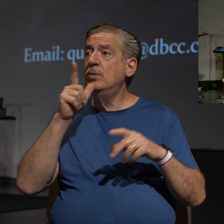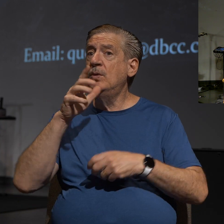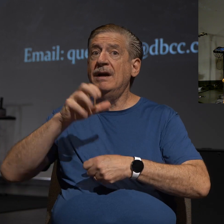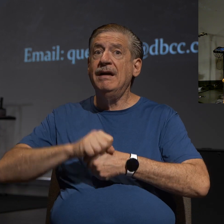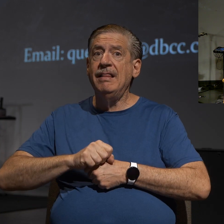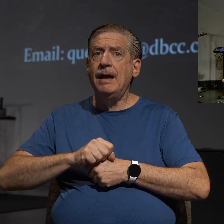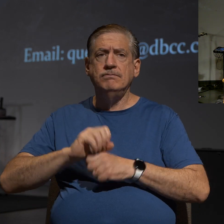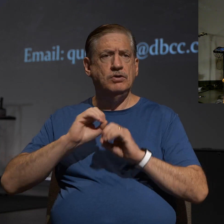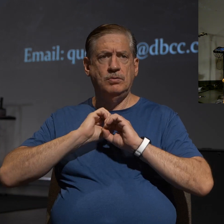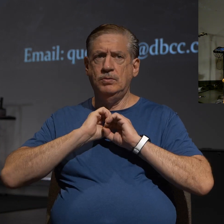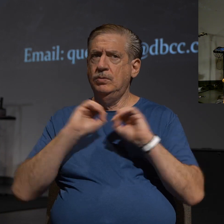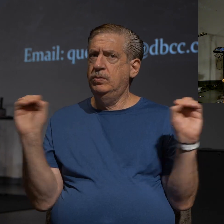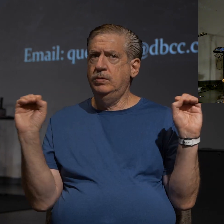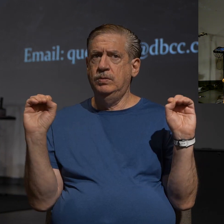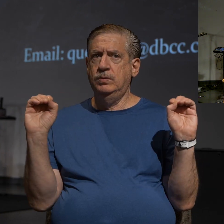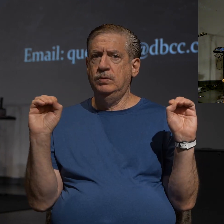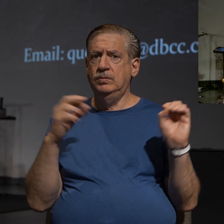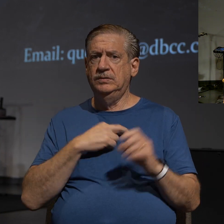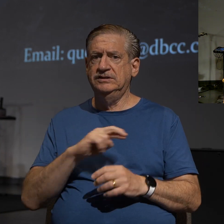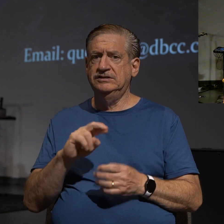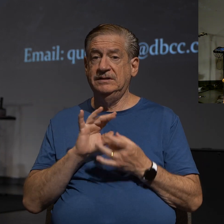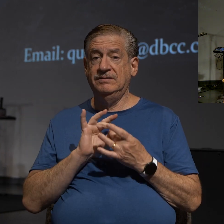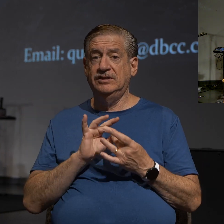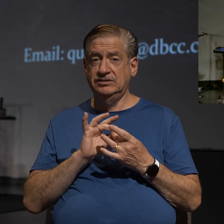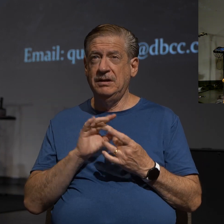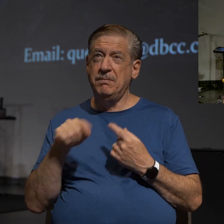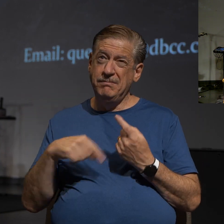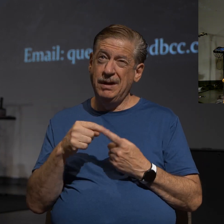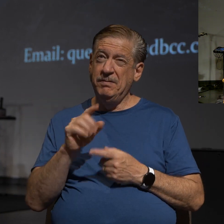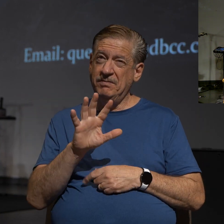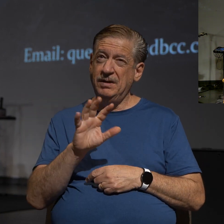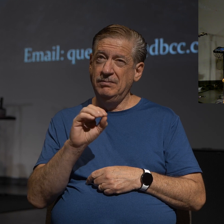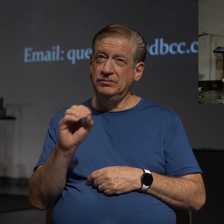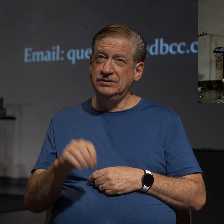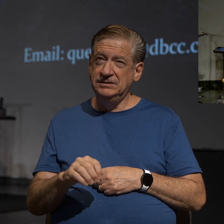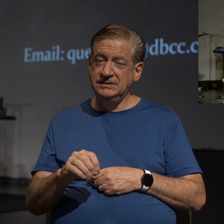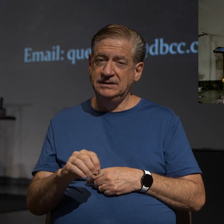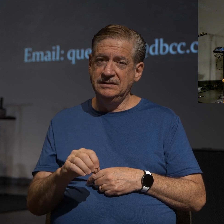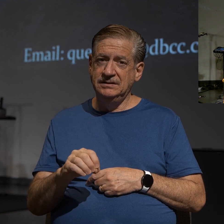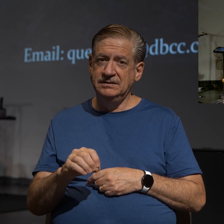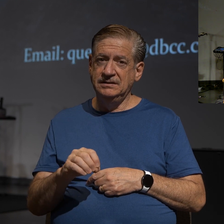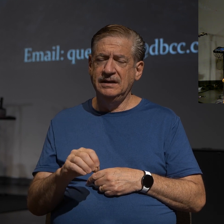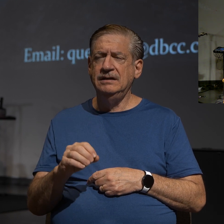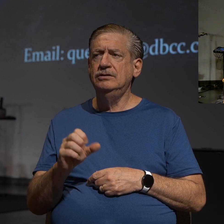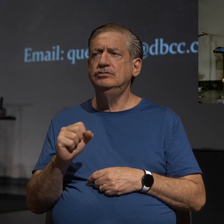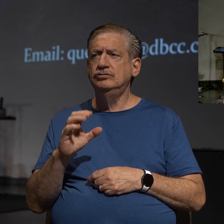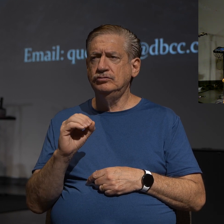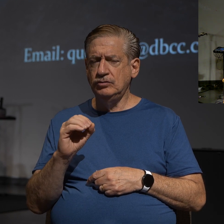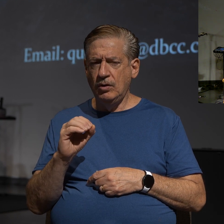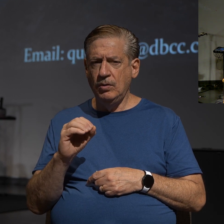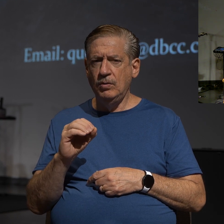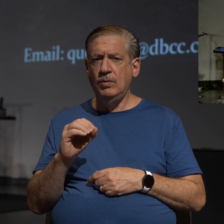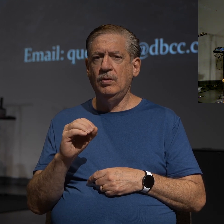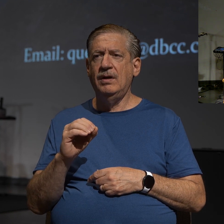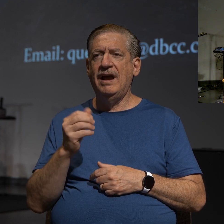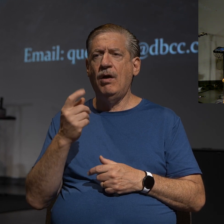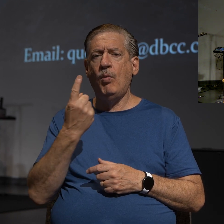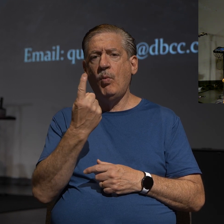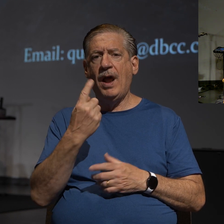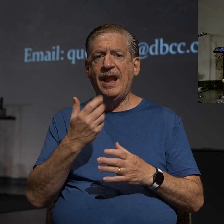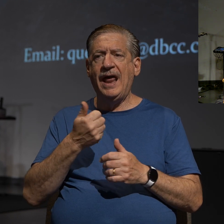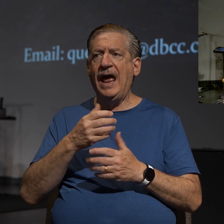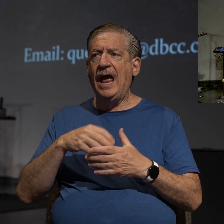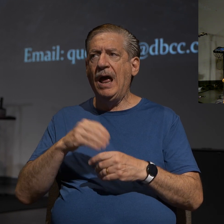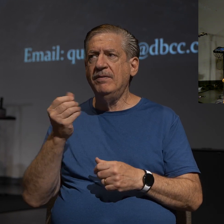no religious affiliation was about 5%. So, one out of every 20 Americans,